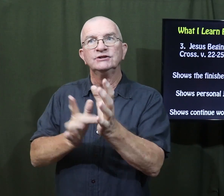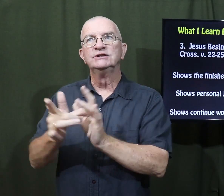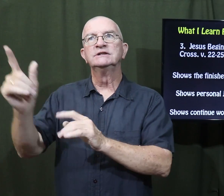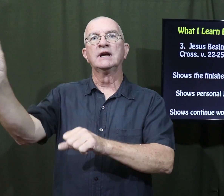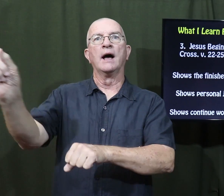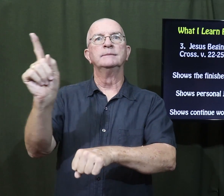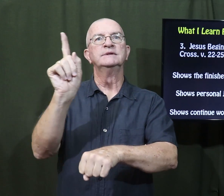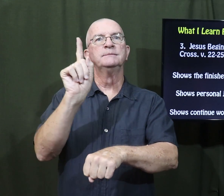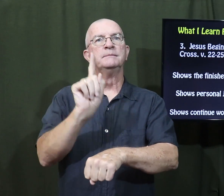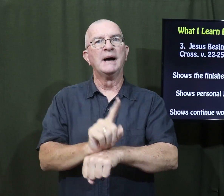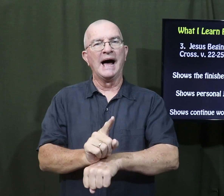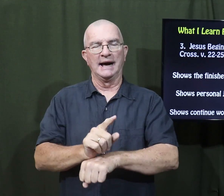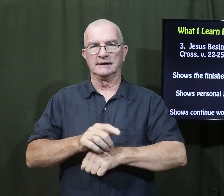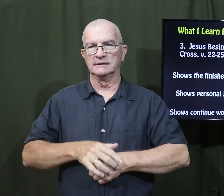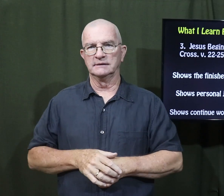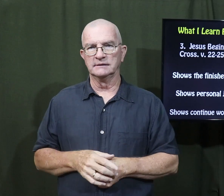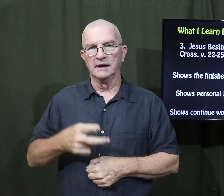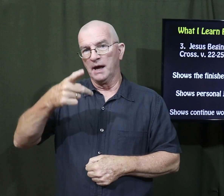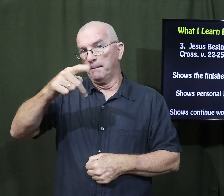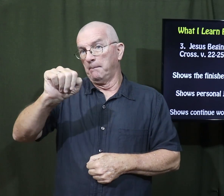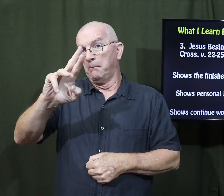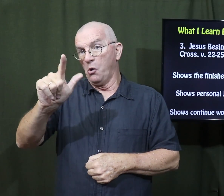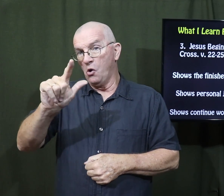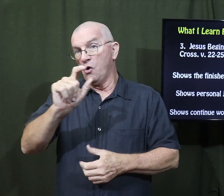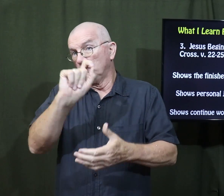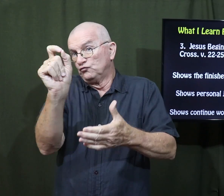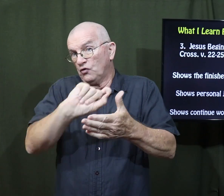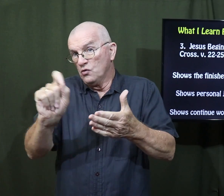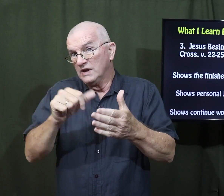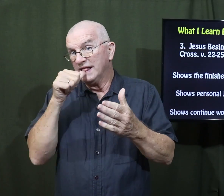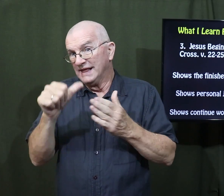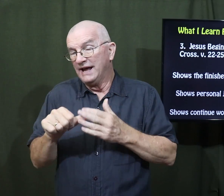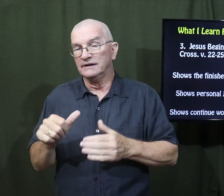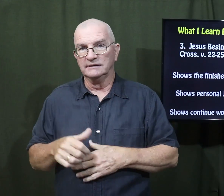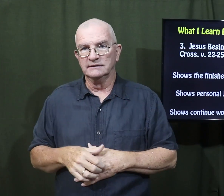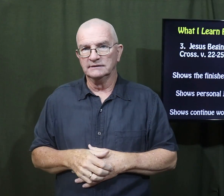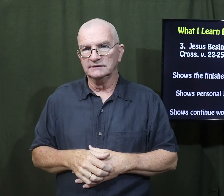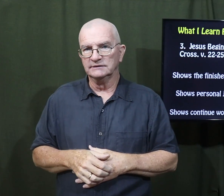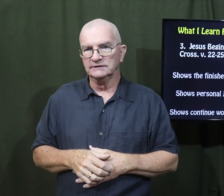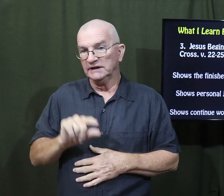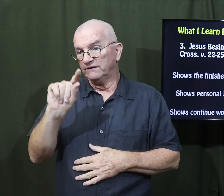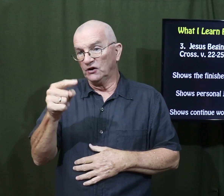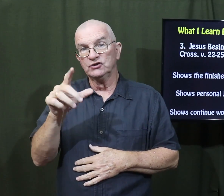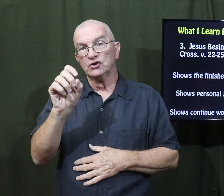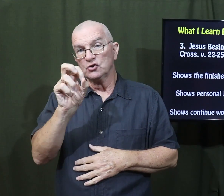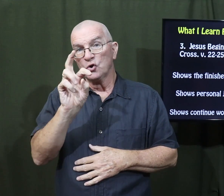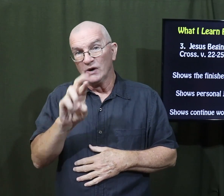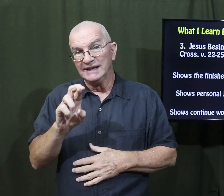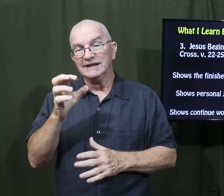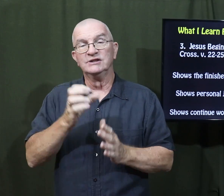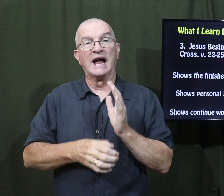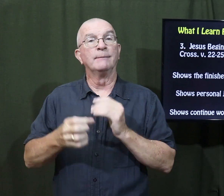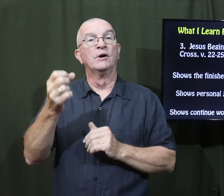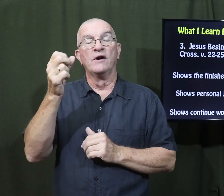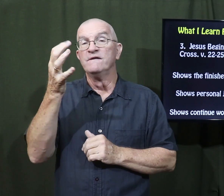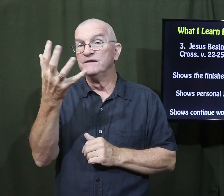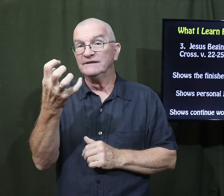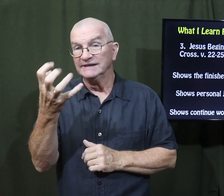Jesus comes back. Paul wrote that in a letter in 1st Corinthians chapter